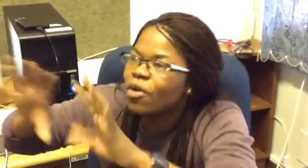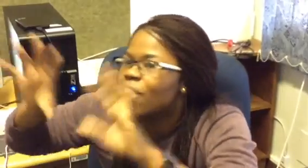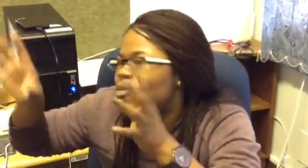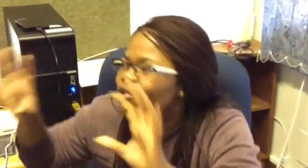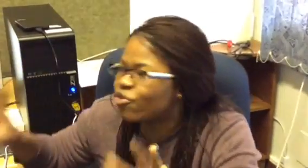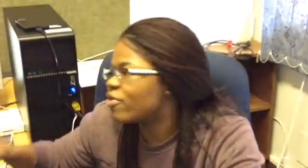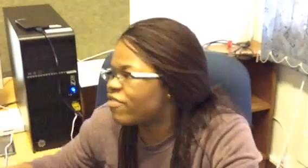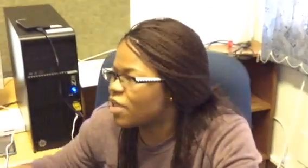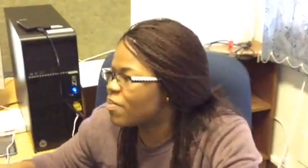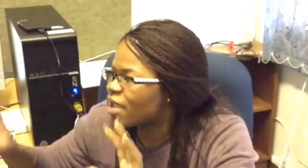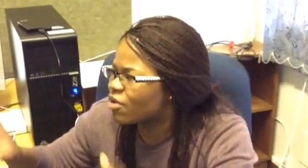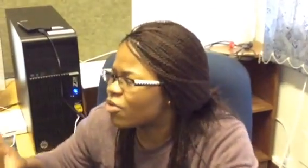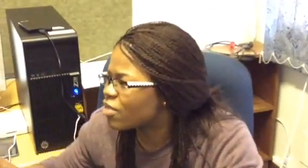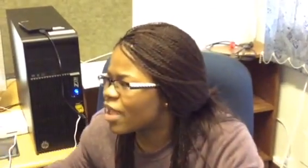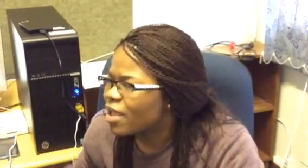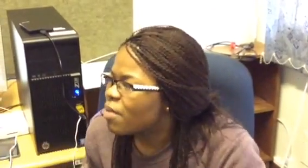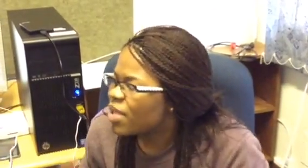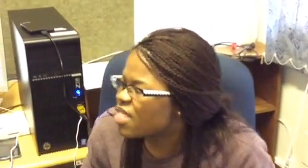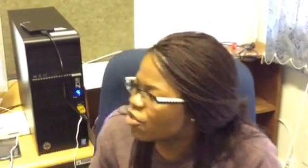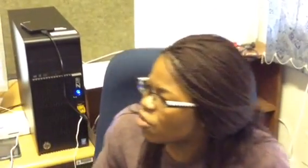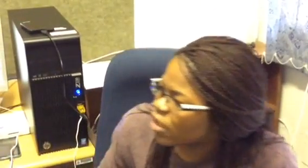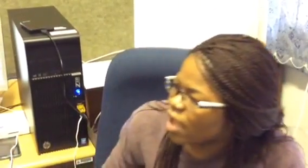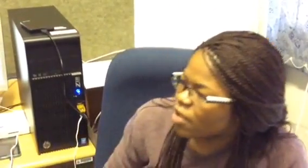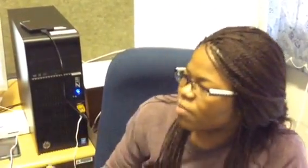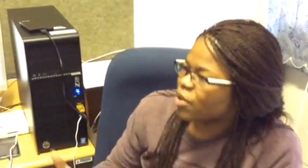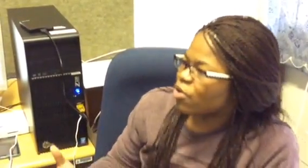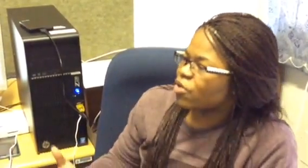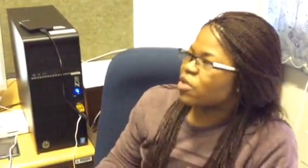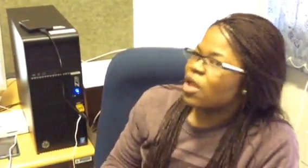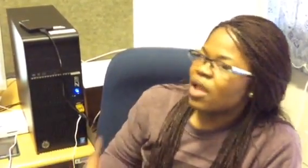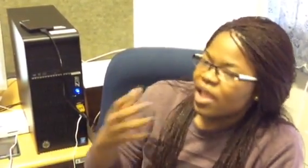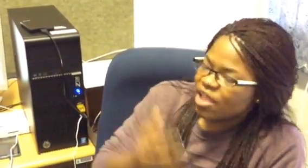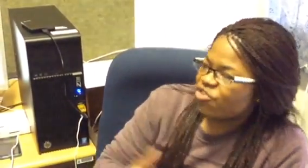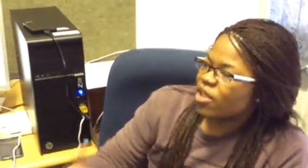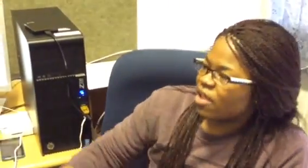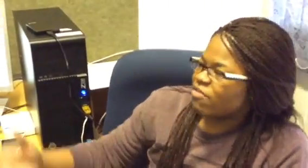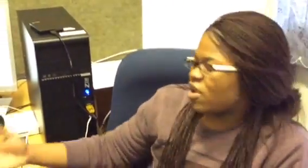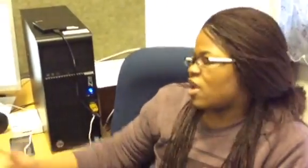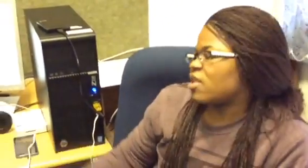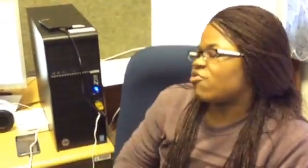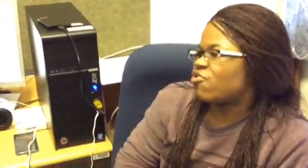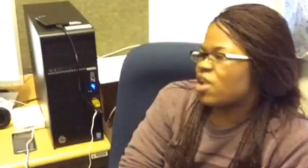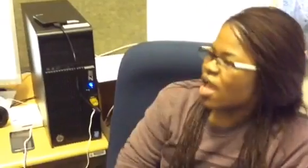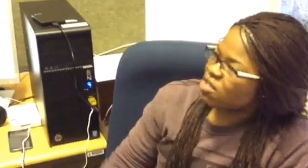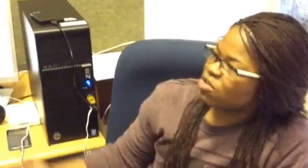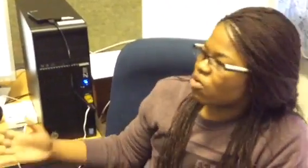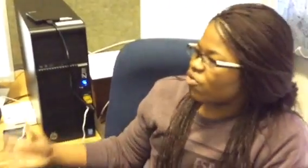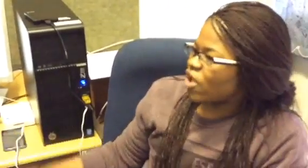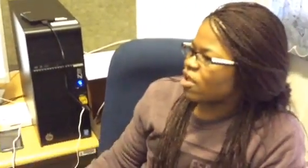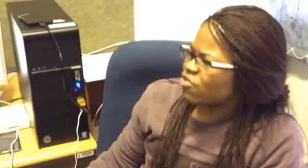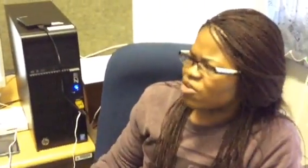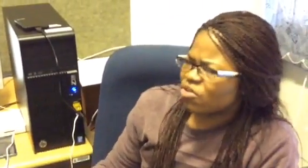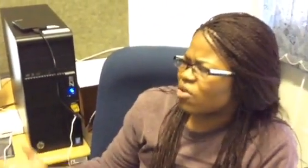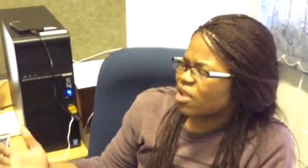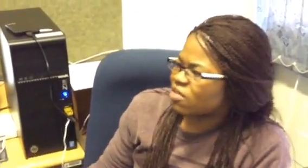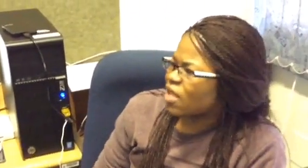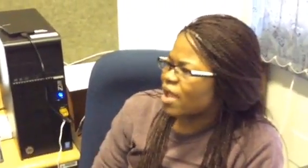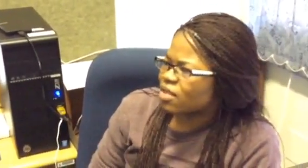because you're a female and all that but that's okay because each and every industry has its own challenges so that's science